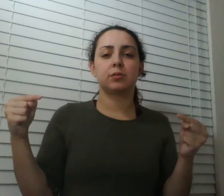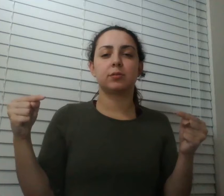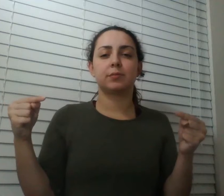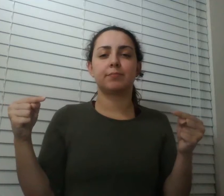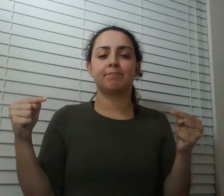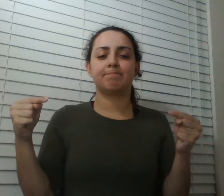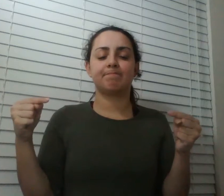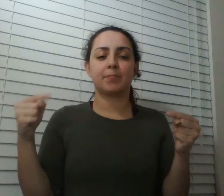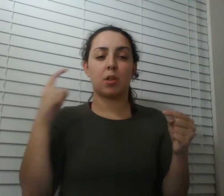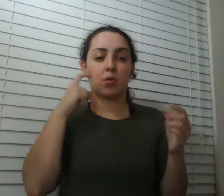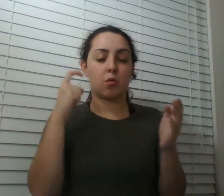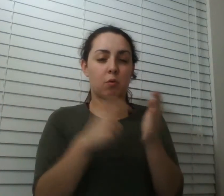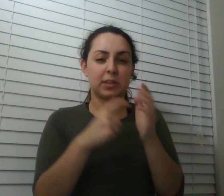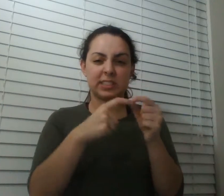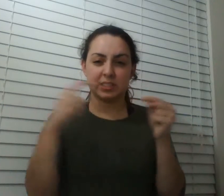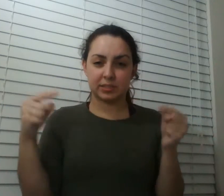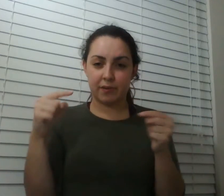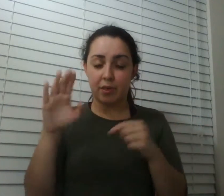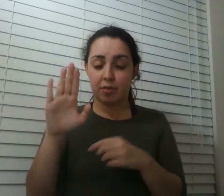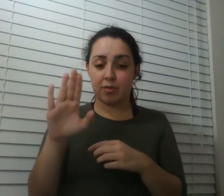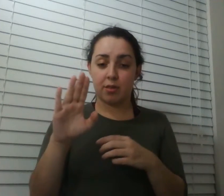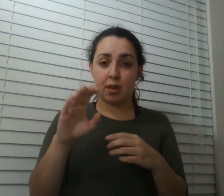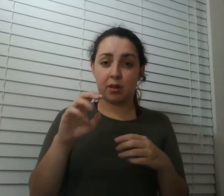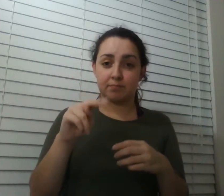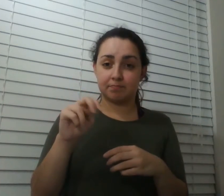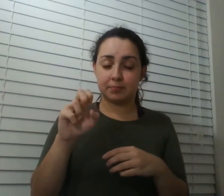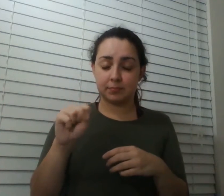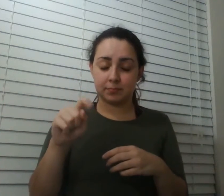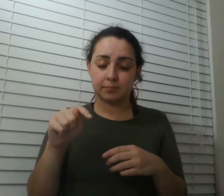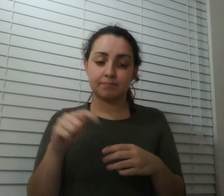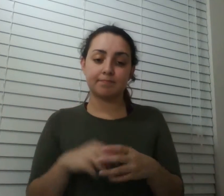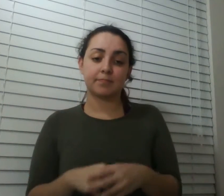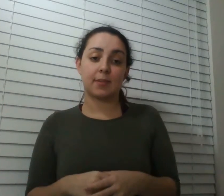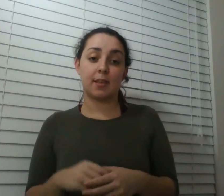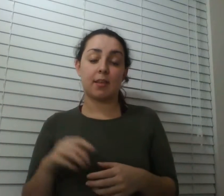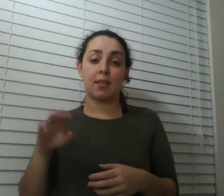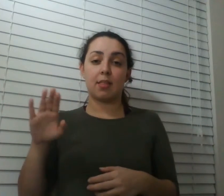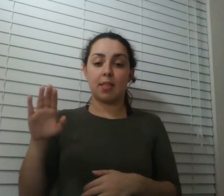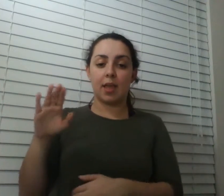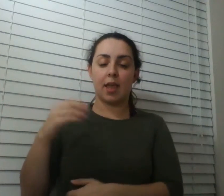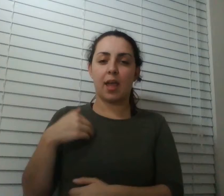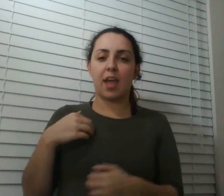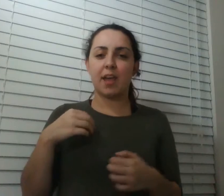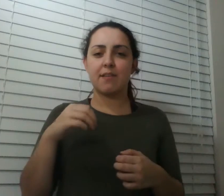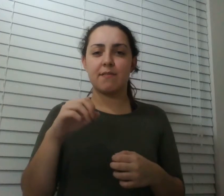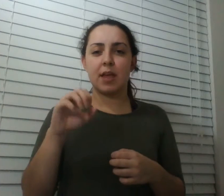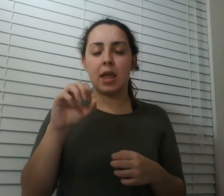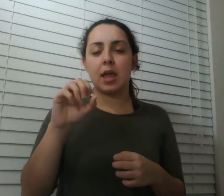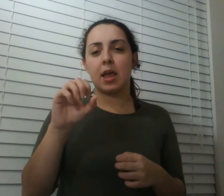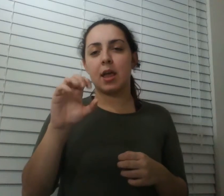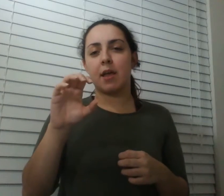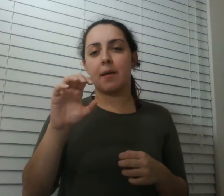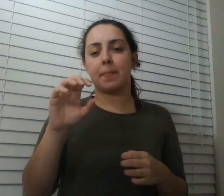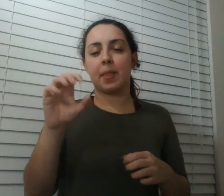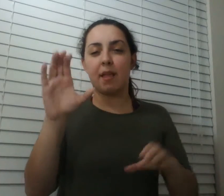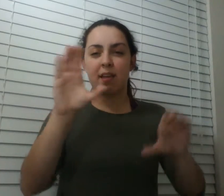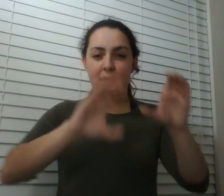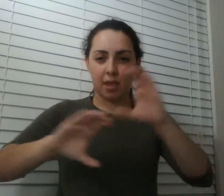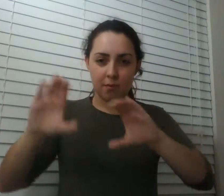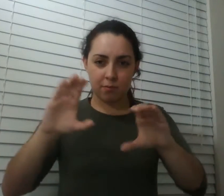their nest and another wait how do they do that they secrete a pheromone a chemical and each cricket is able to self